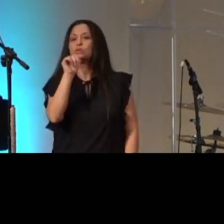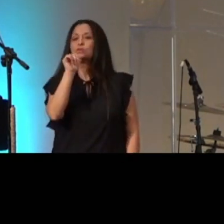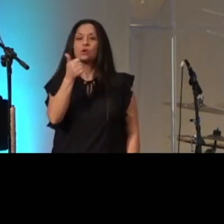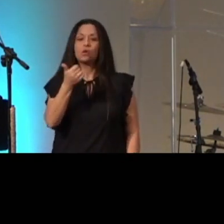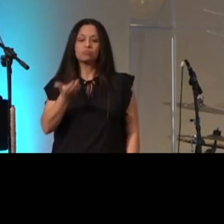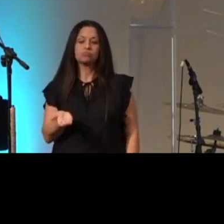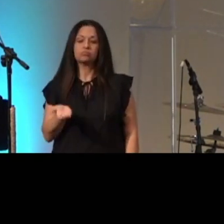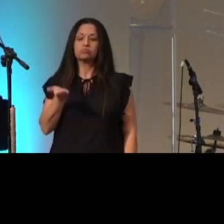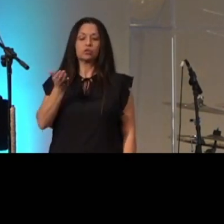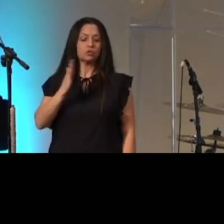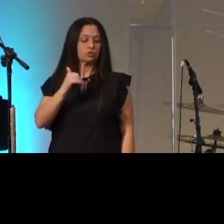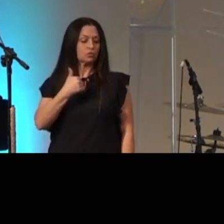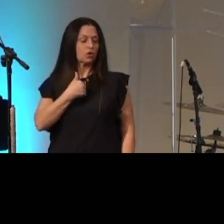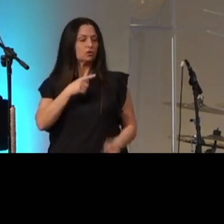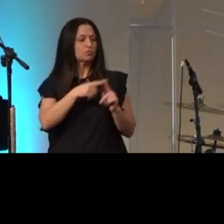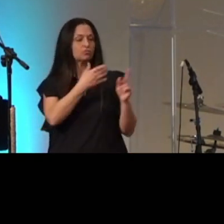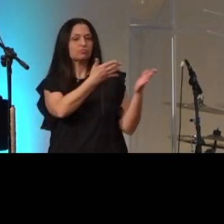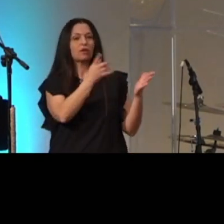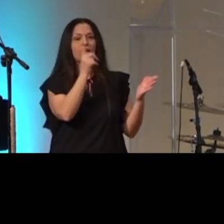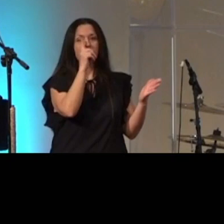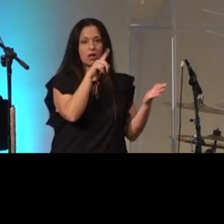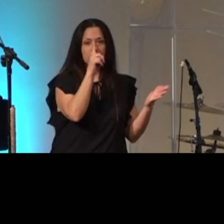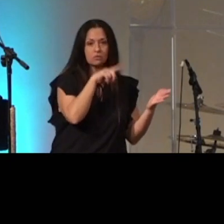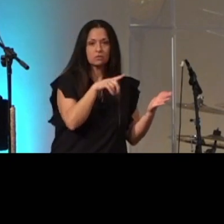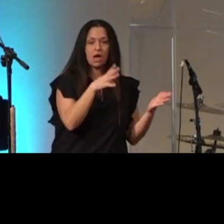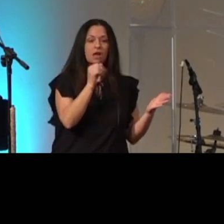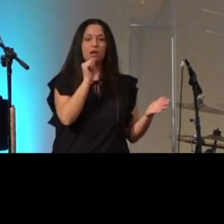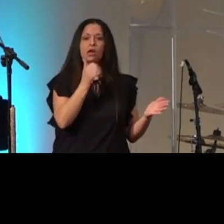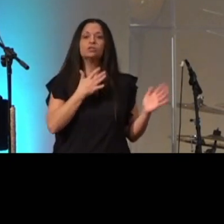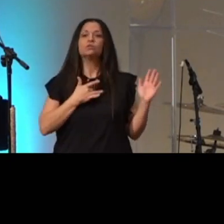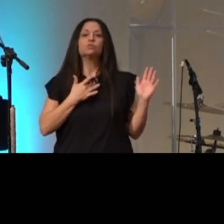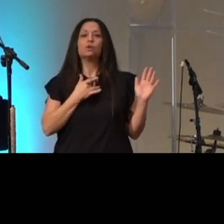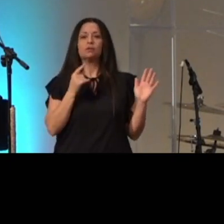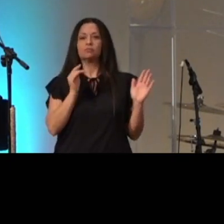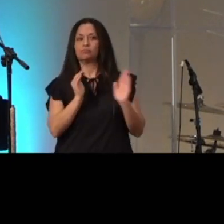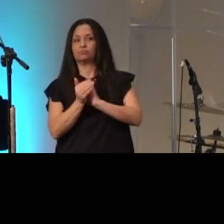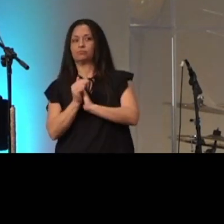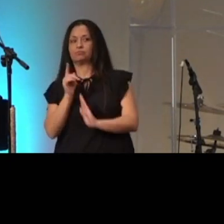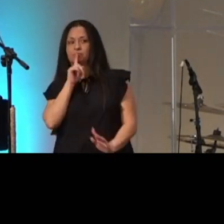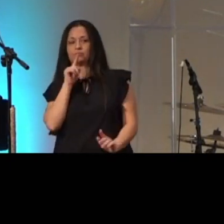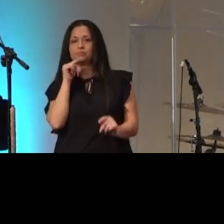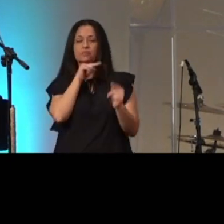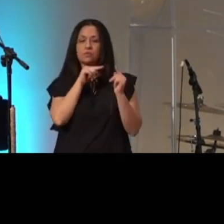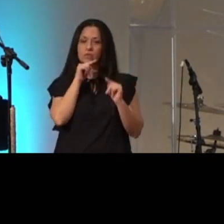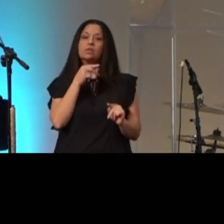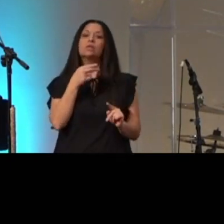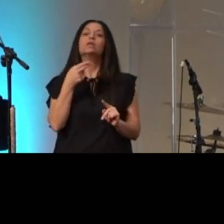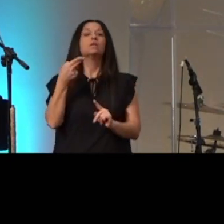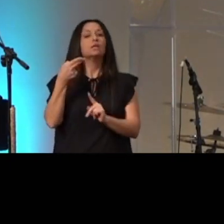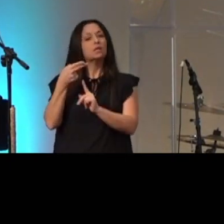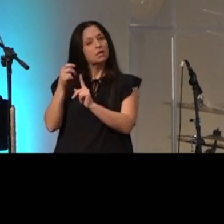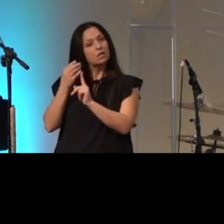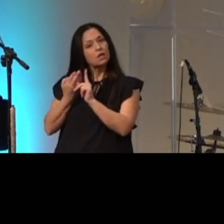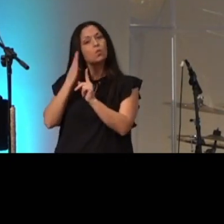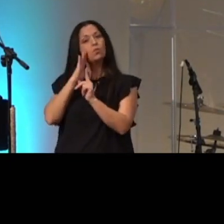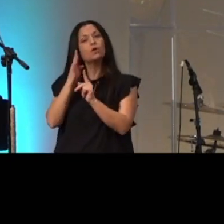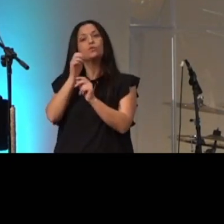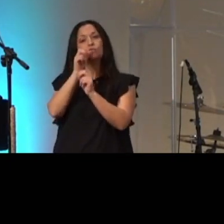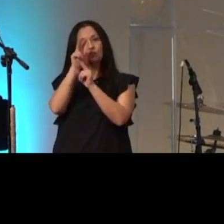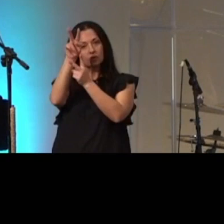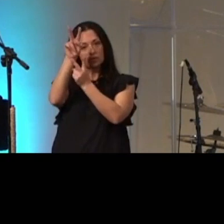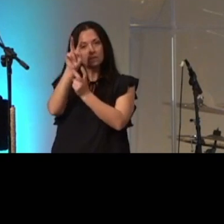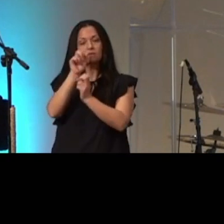lift up his soul to what is false and does not swear deceitfully he will receive blessing from the lord